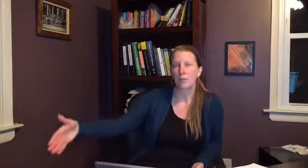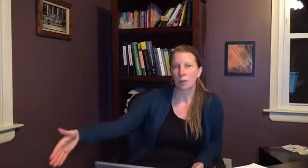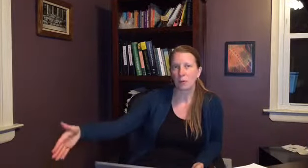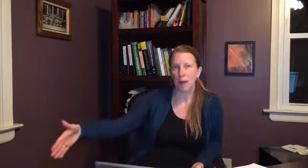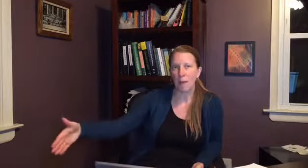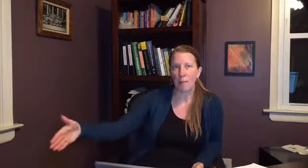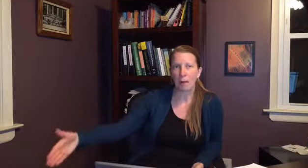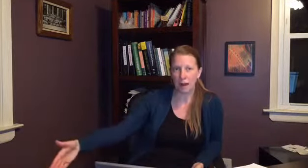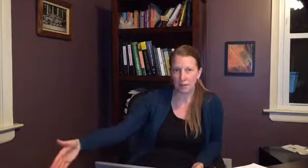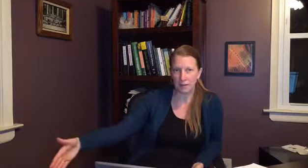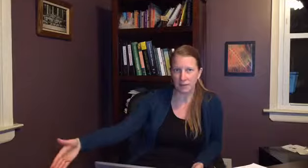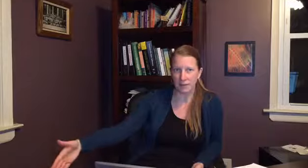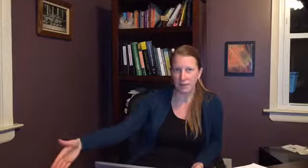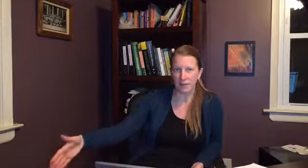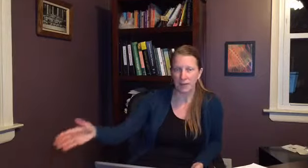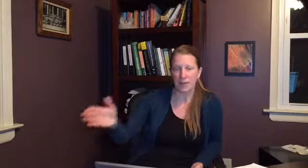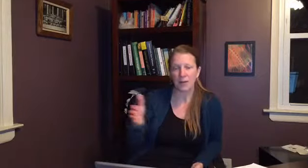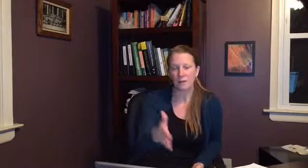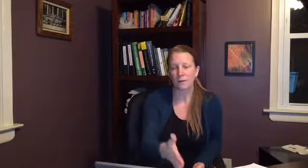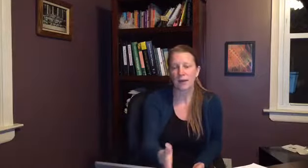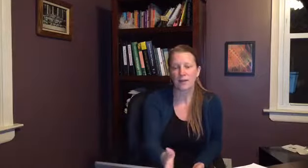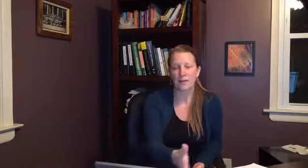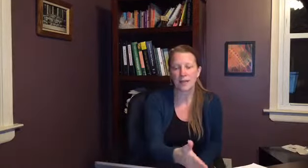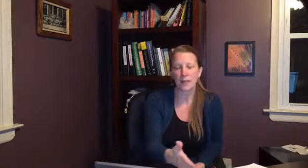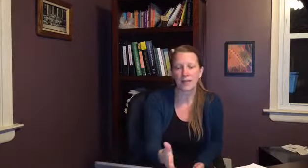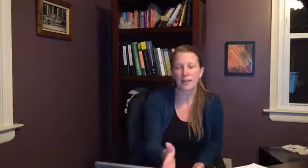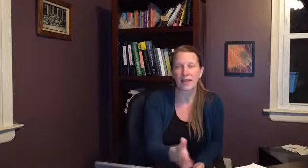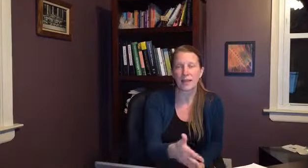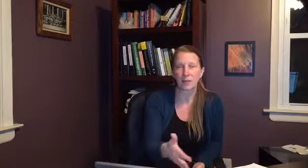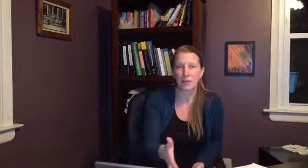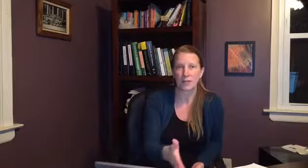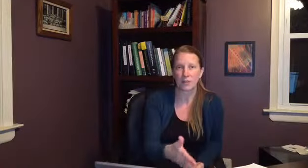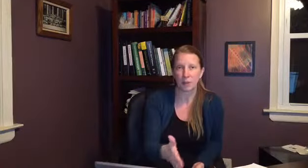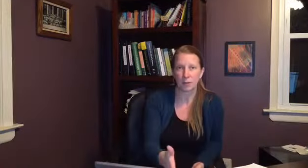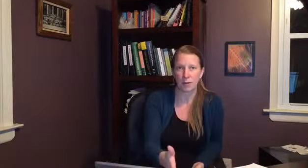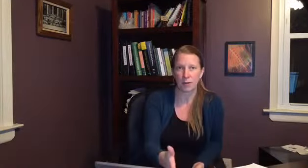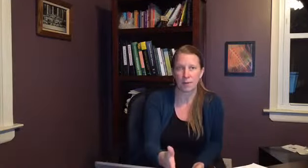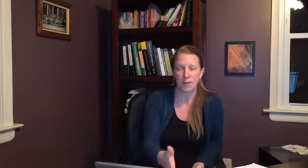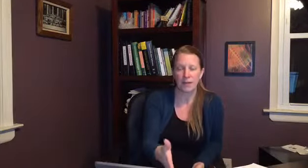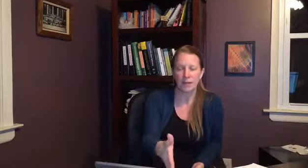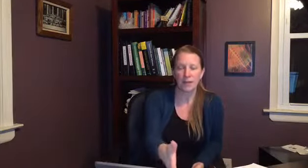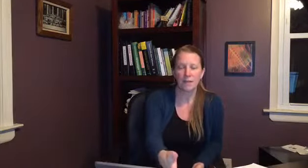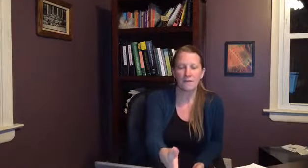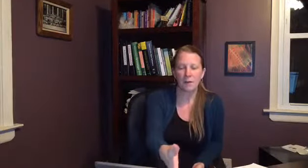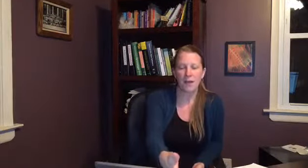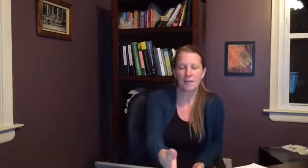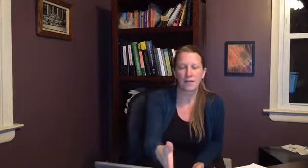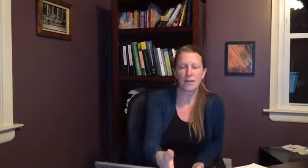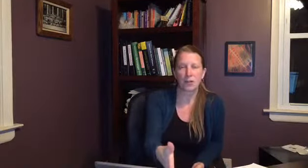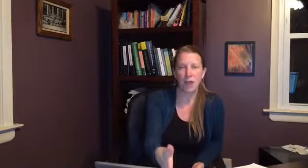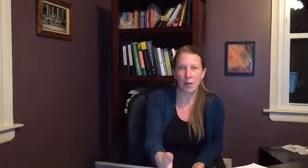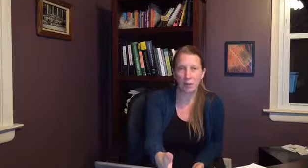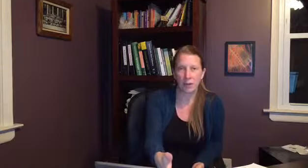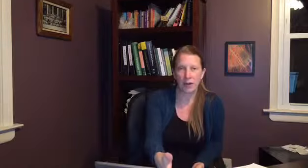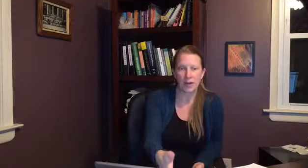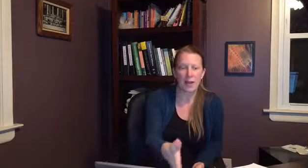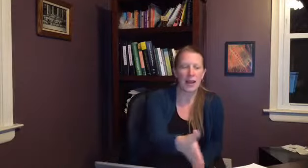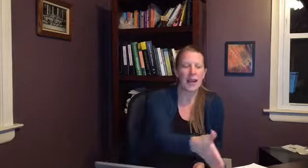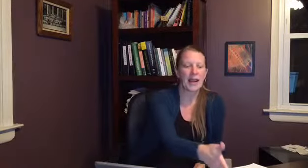blood will come out positive and therefore i can tell them that they had a recent outbreak if you have initial outbreak and